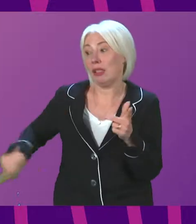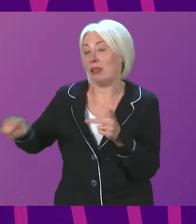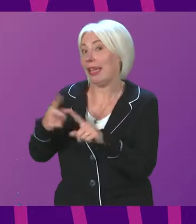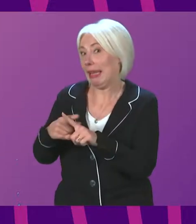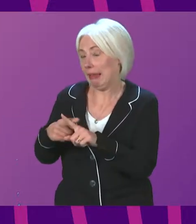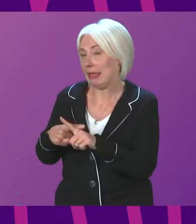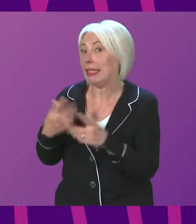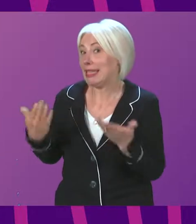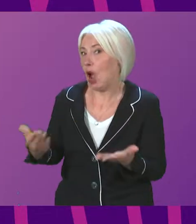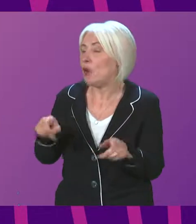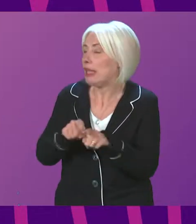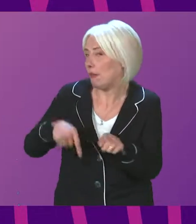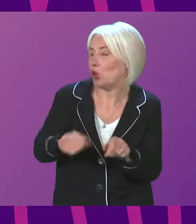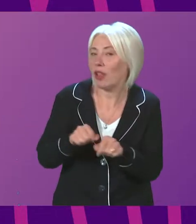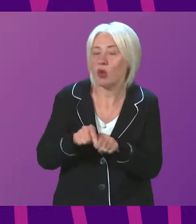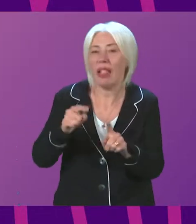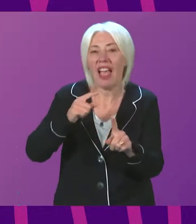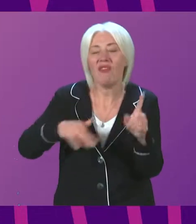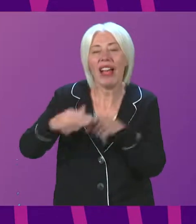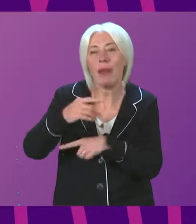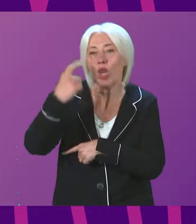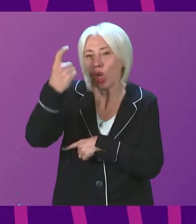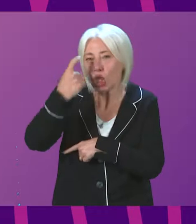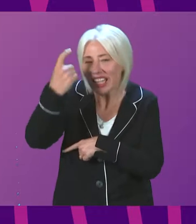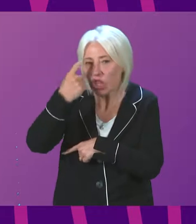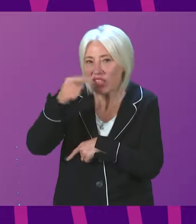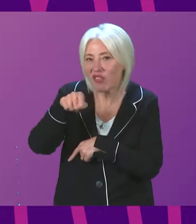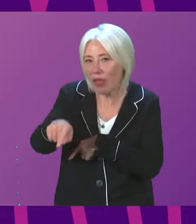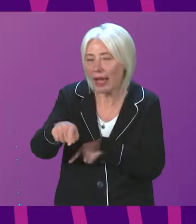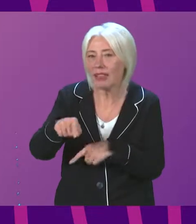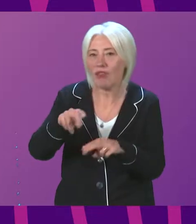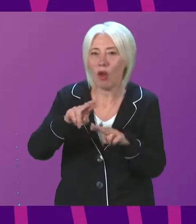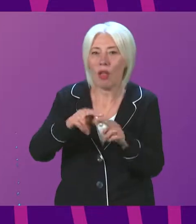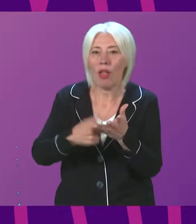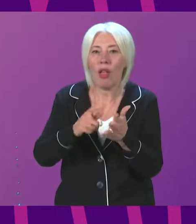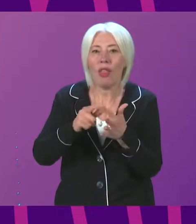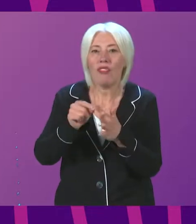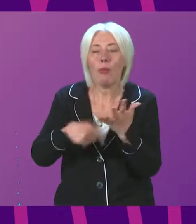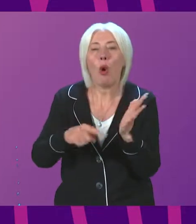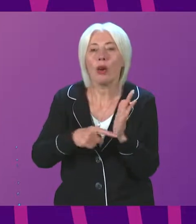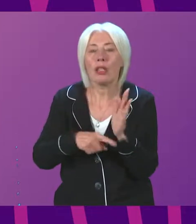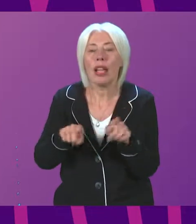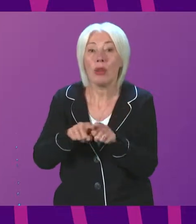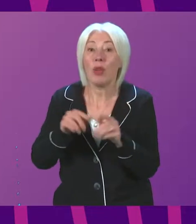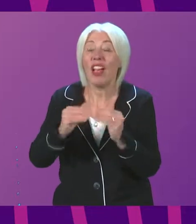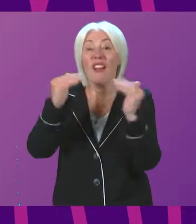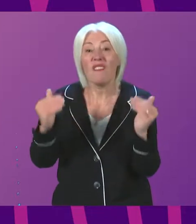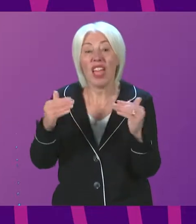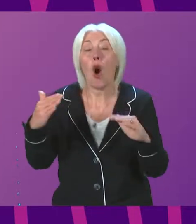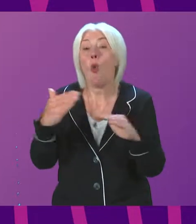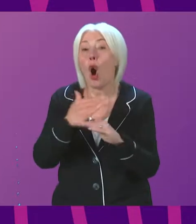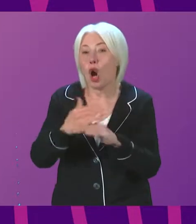we are able to have environmental considerations and, crucially, I know this is not something the Tories particularly like, fair work